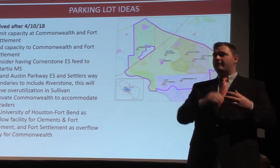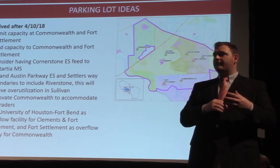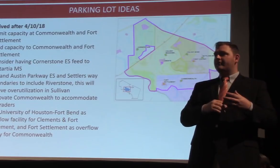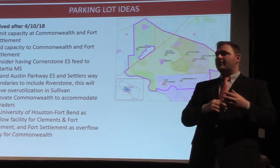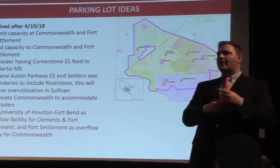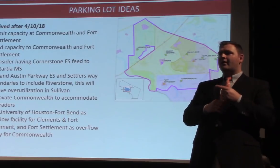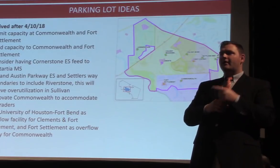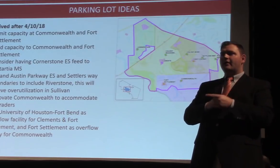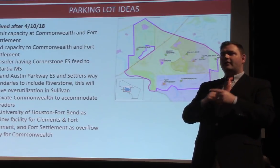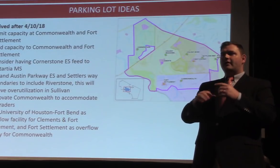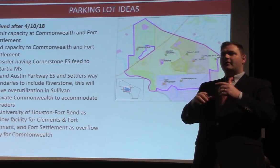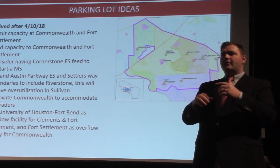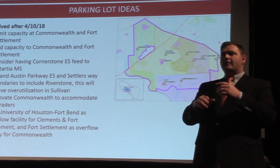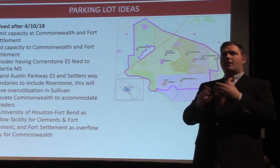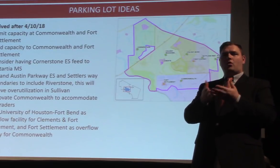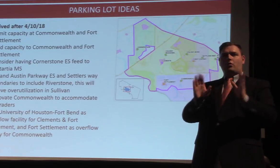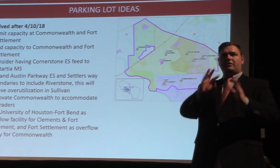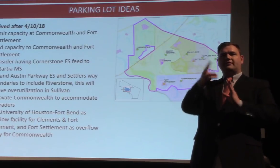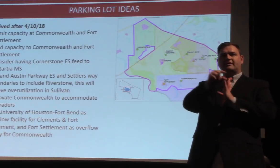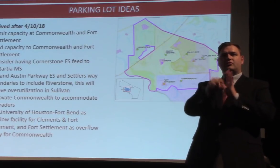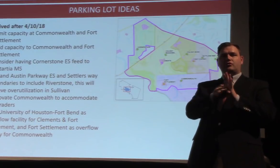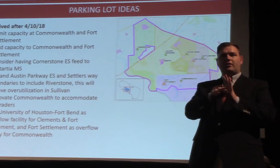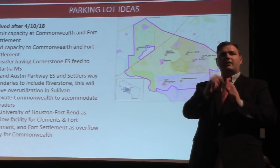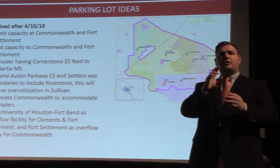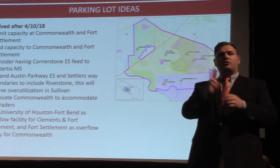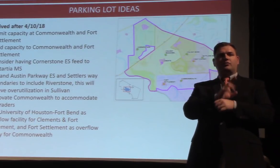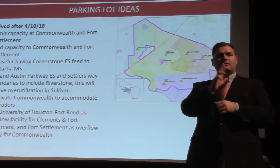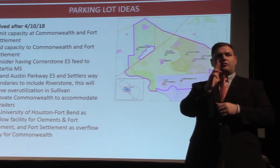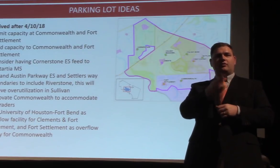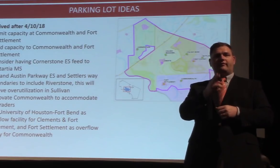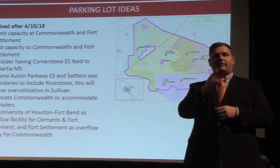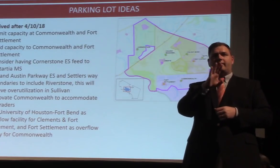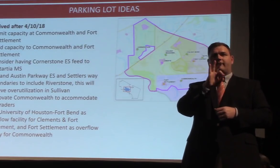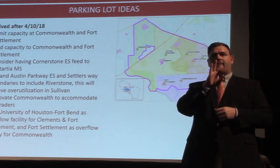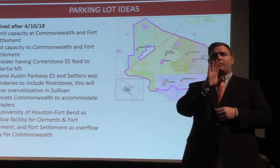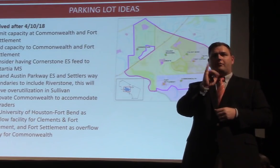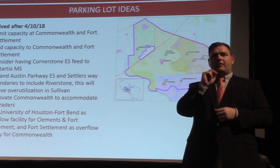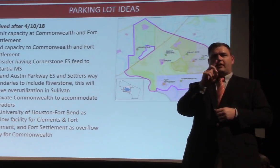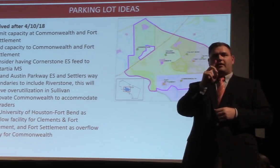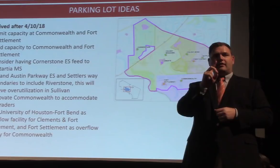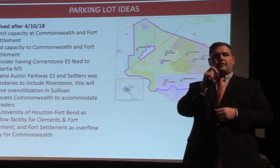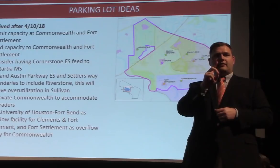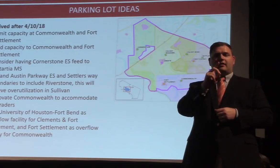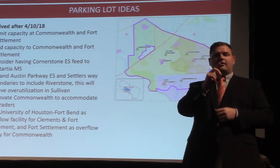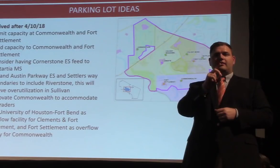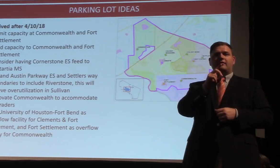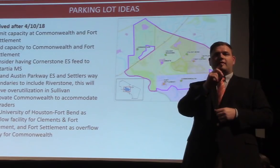accommodate sixth graders. Use University of Houston-Fort Bend as overflow for Clements and Fort Settlement.